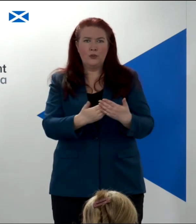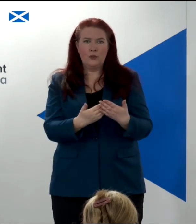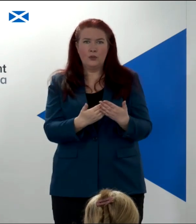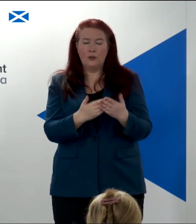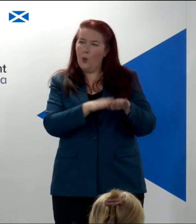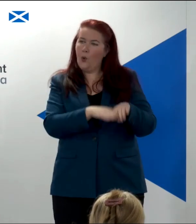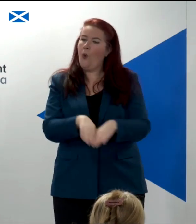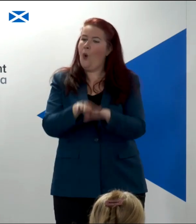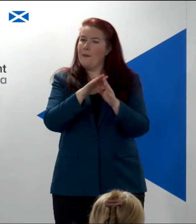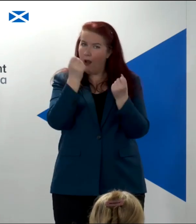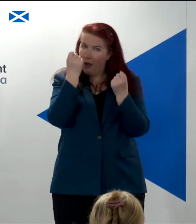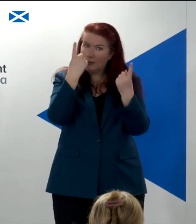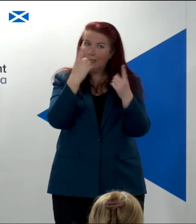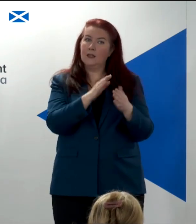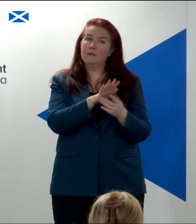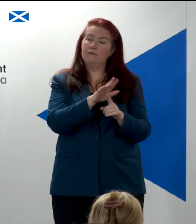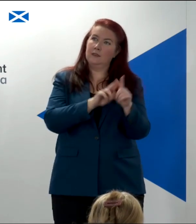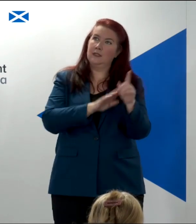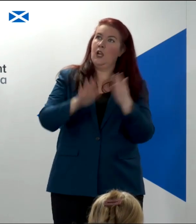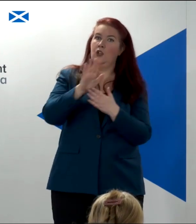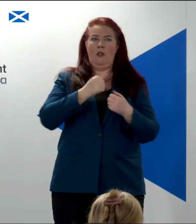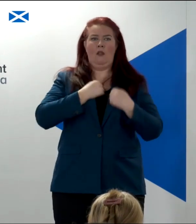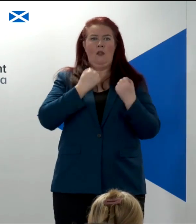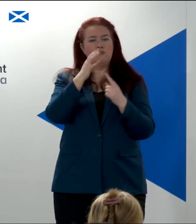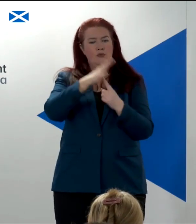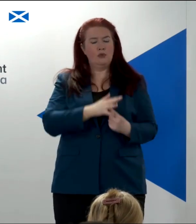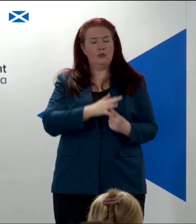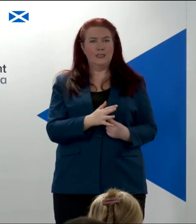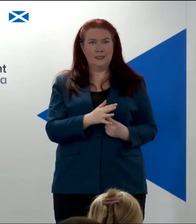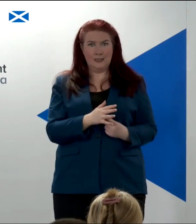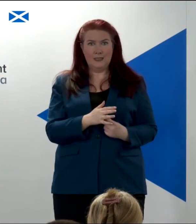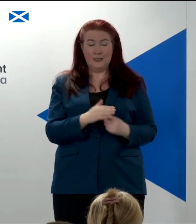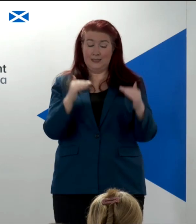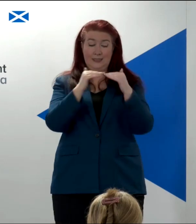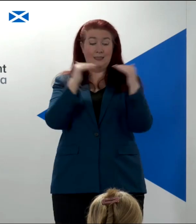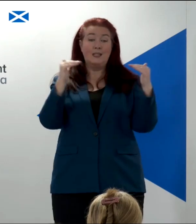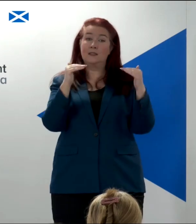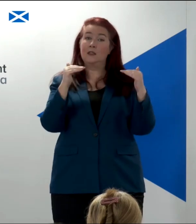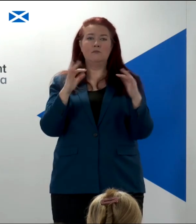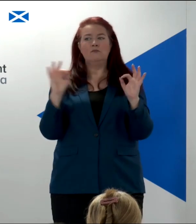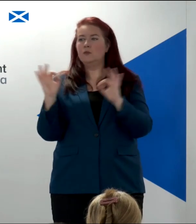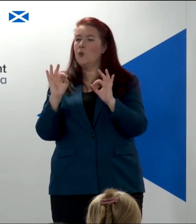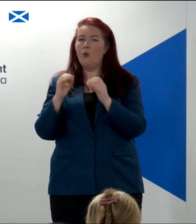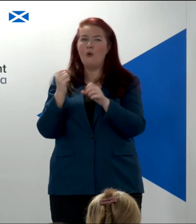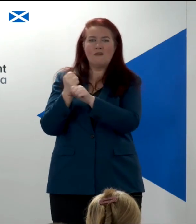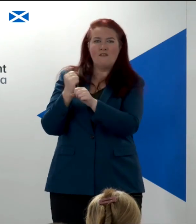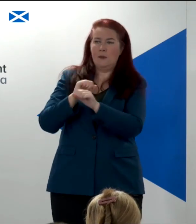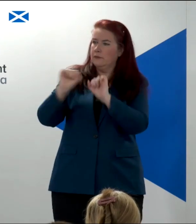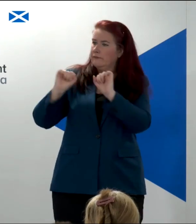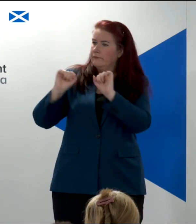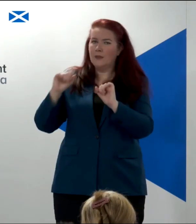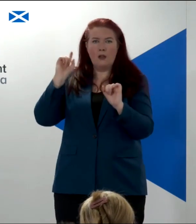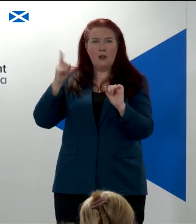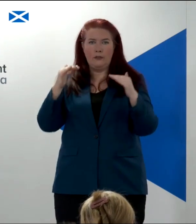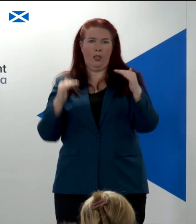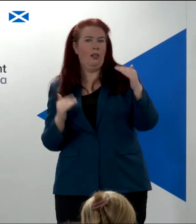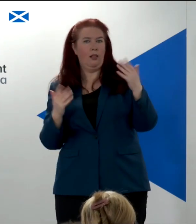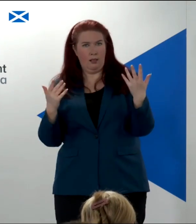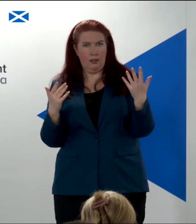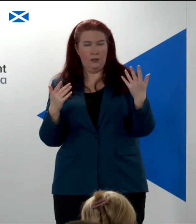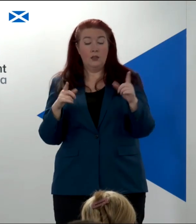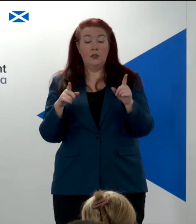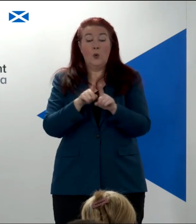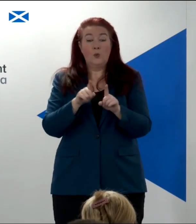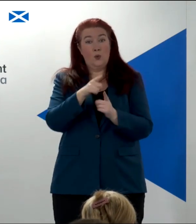of a nation's priorities. A standard below which no government should ever fall. And a mechanism for